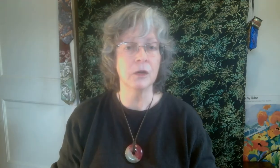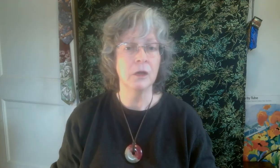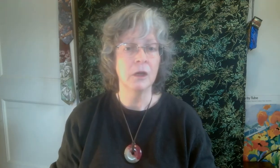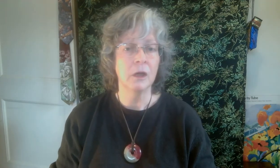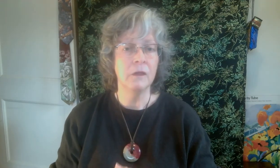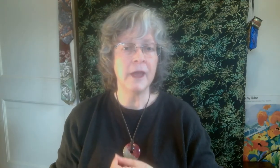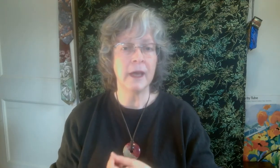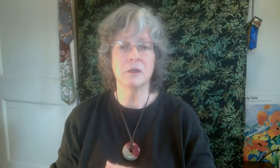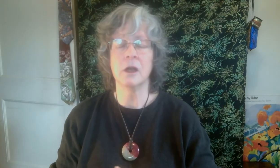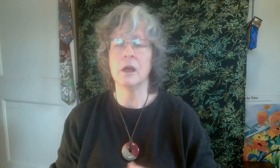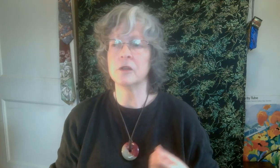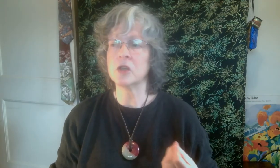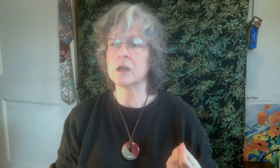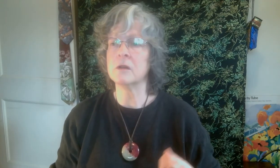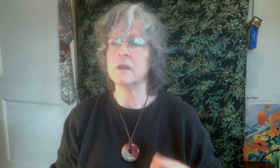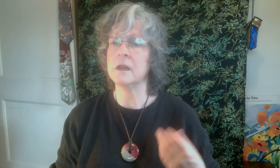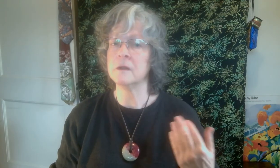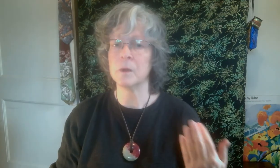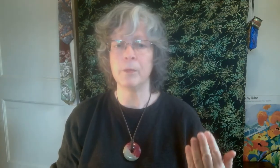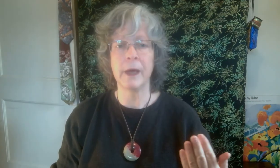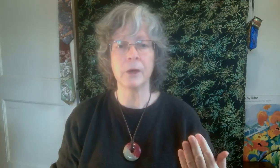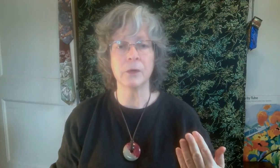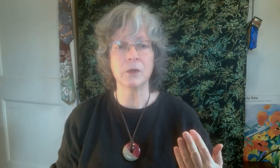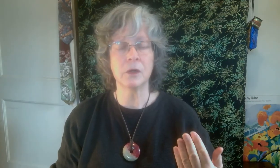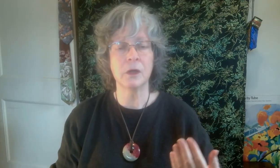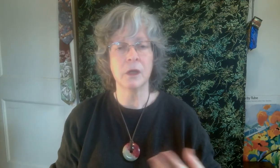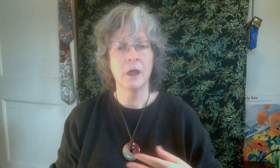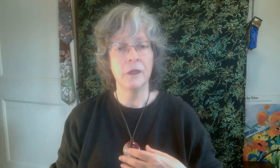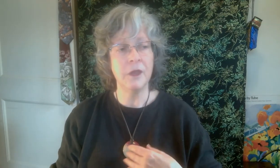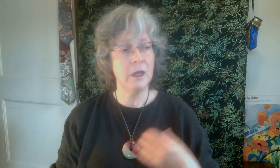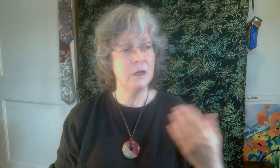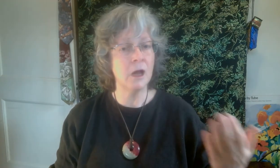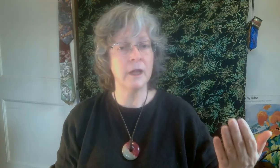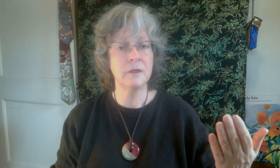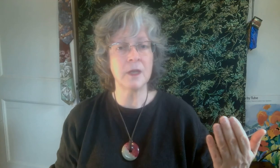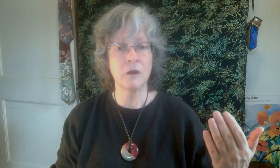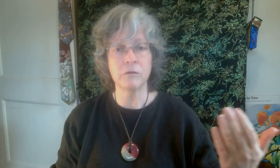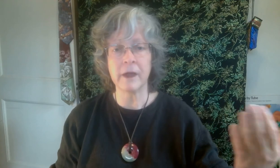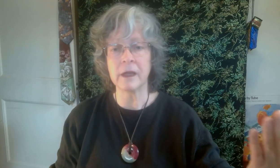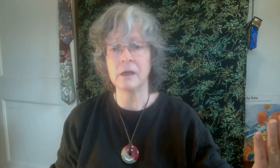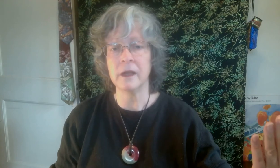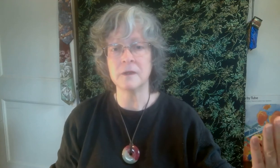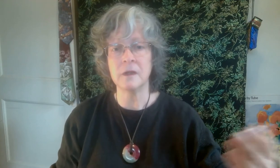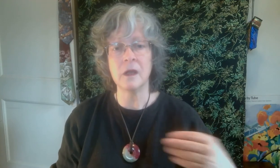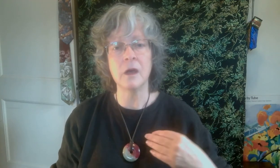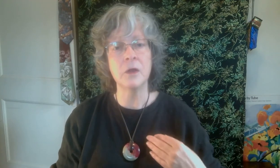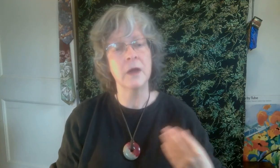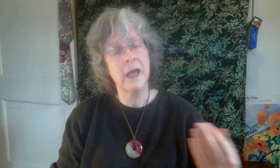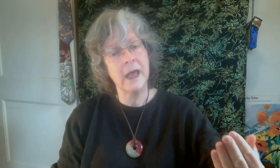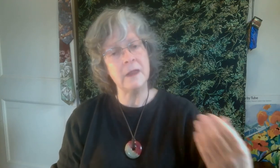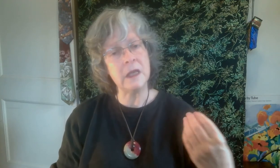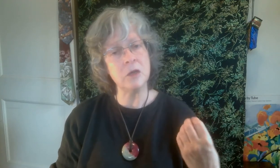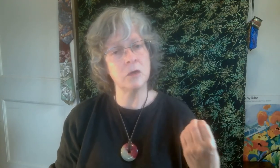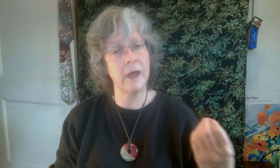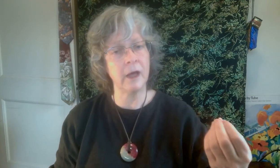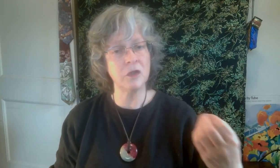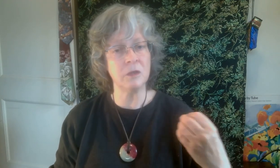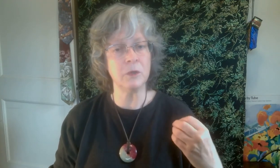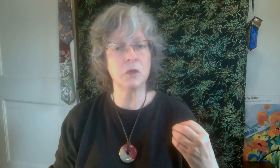That chakra that is about the not-self recognizing the other and the interaction between